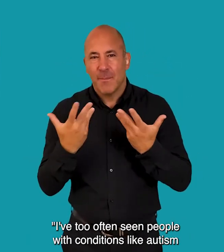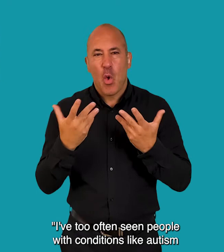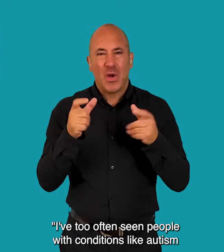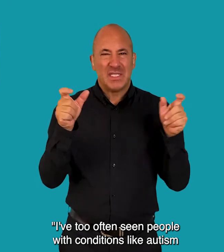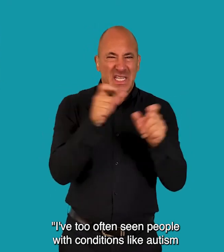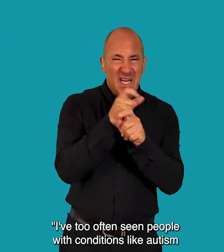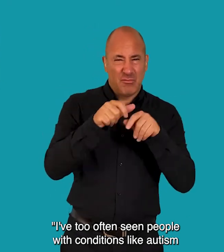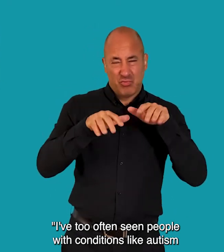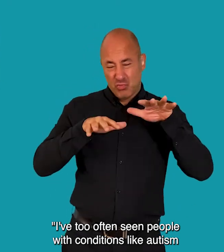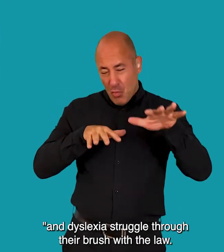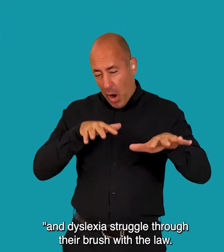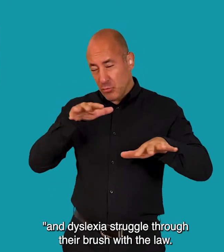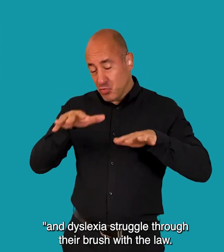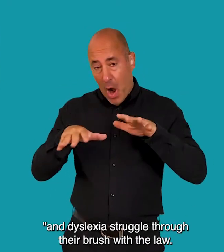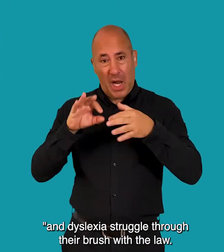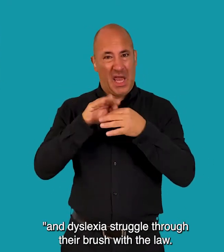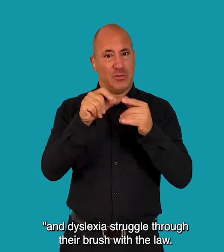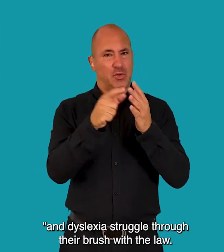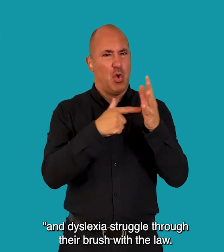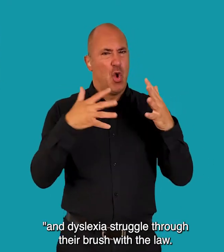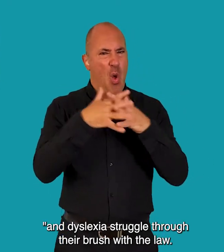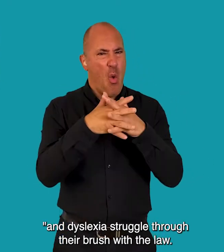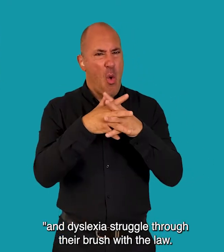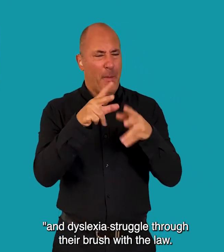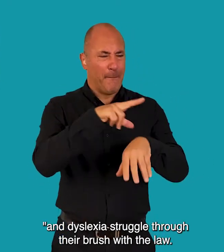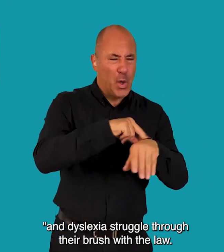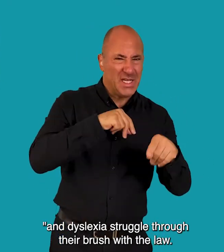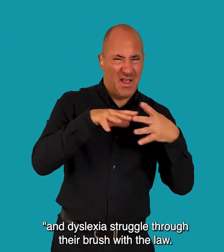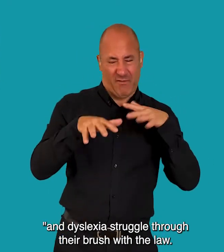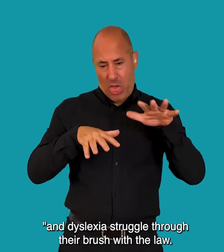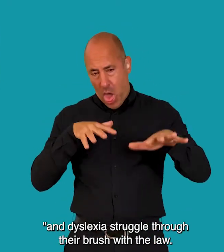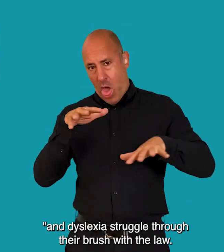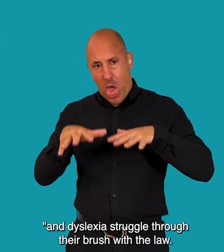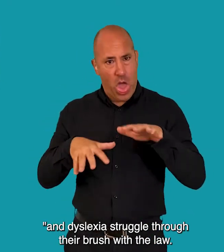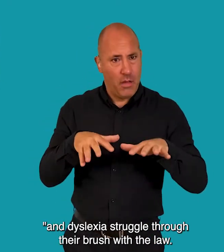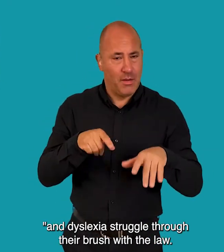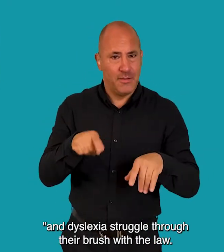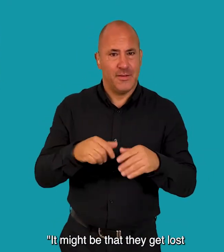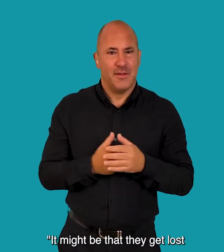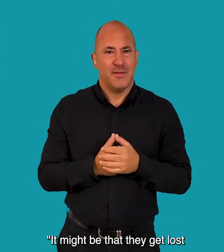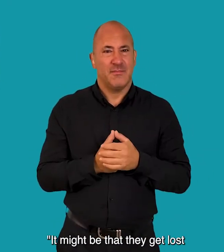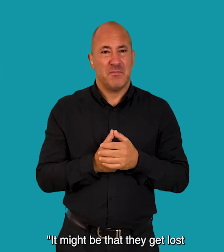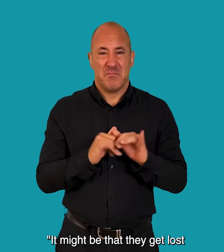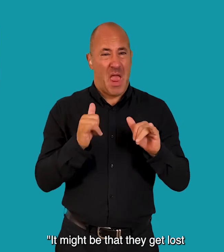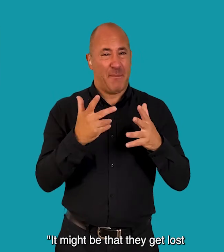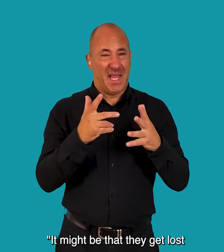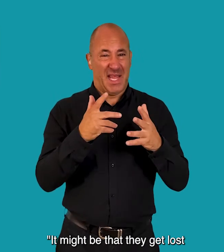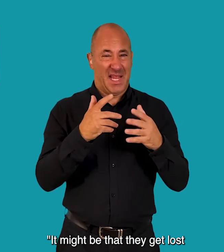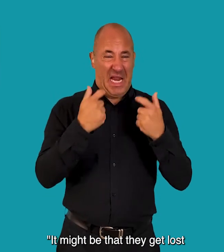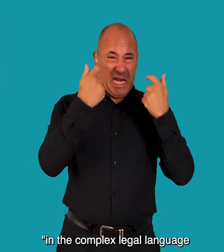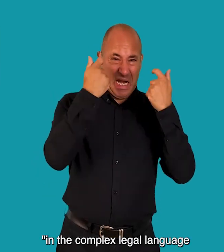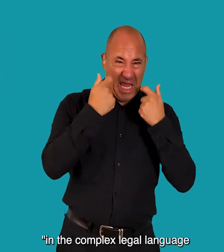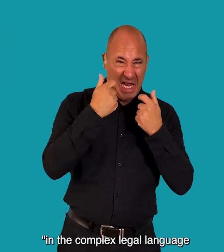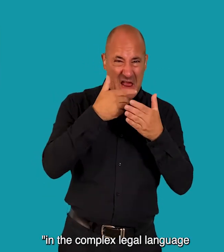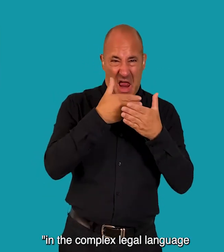conditions like autism and dyslexia Struggle through their brush with the law It might be that they get lost in the complex